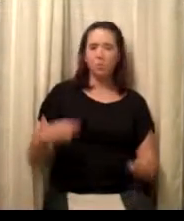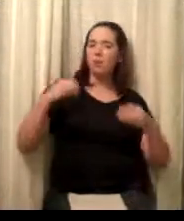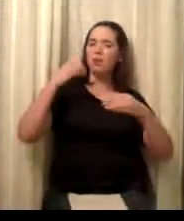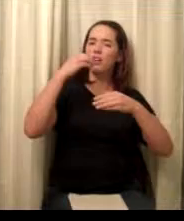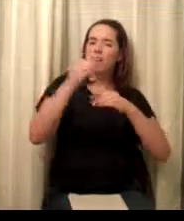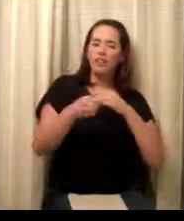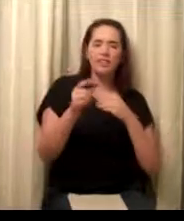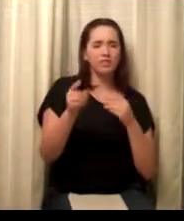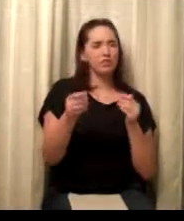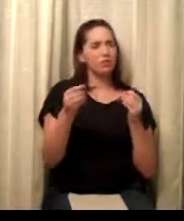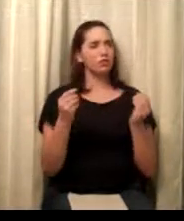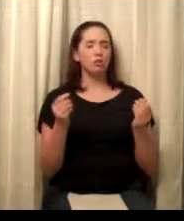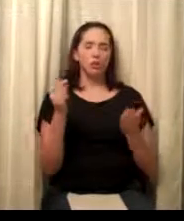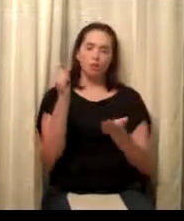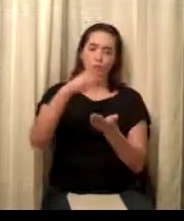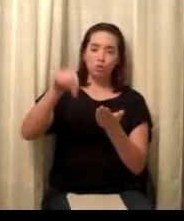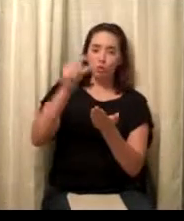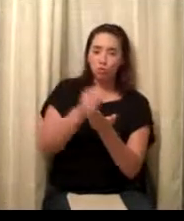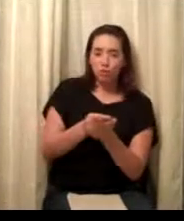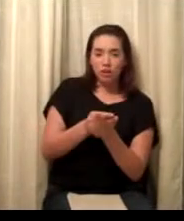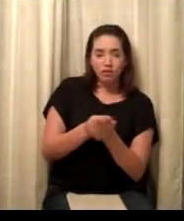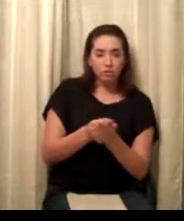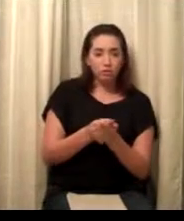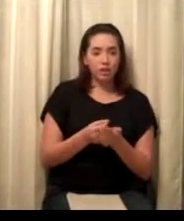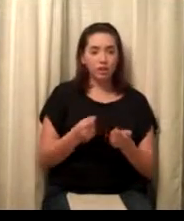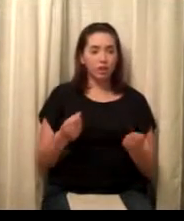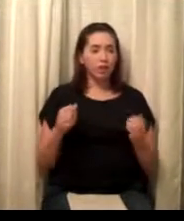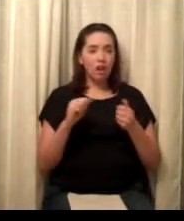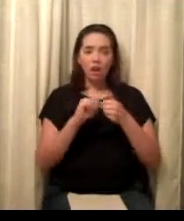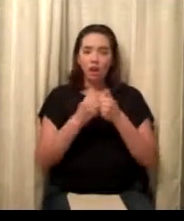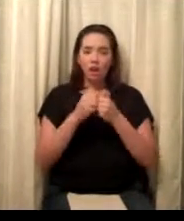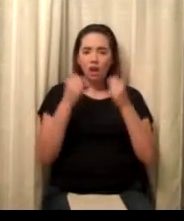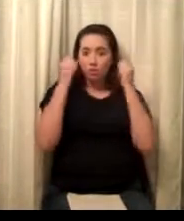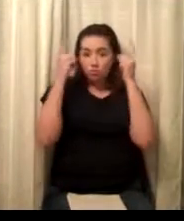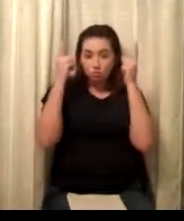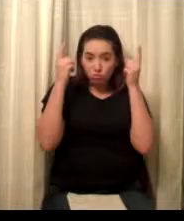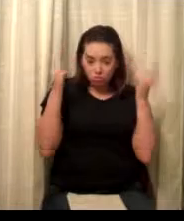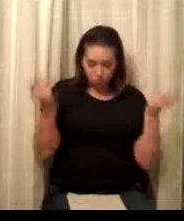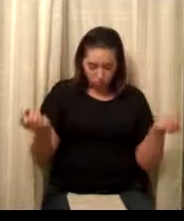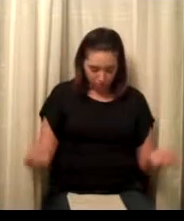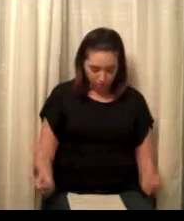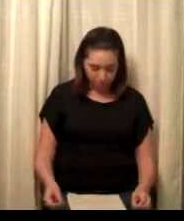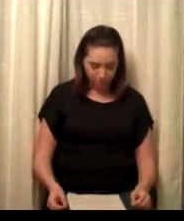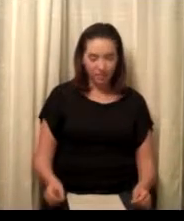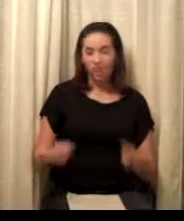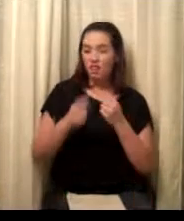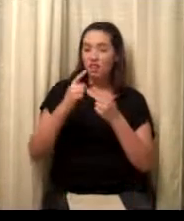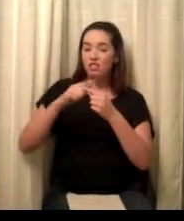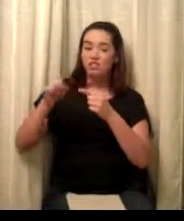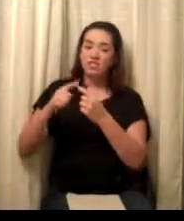Now that I've had the time to reevaluate the situation, this was the right move for me, so I have to be